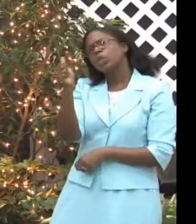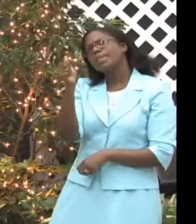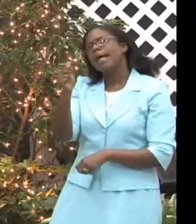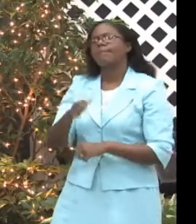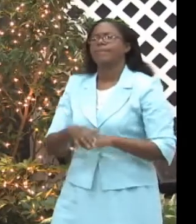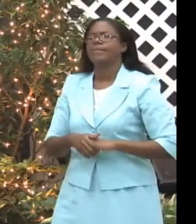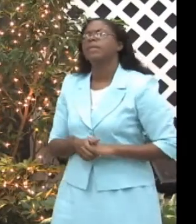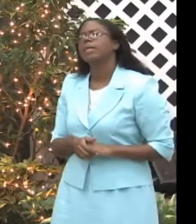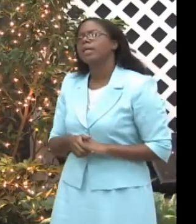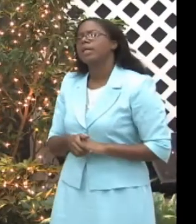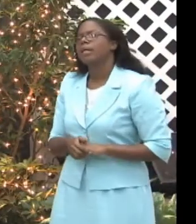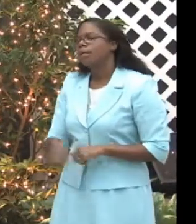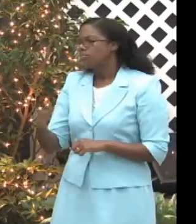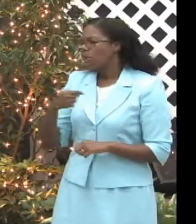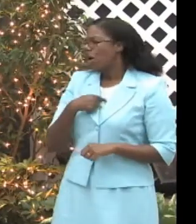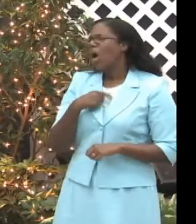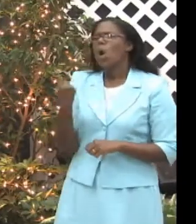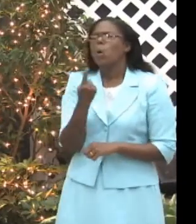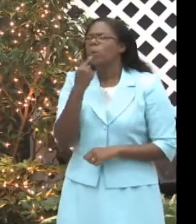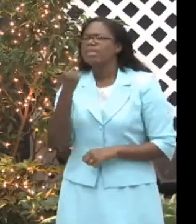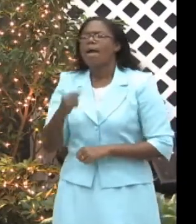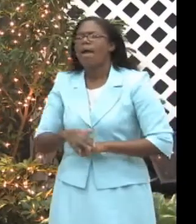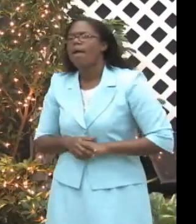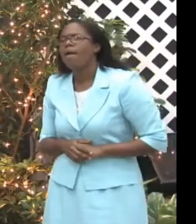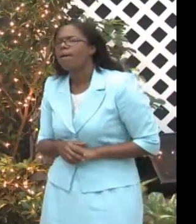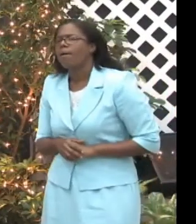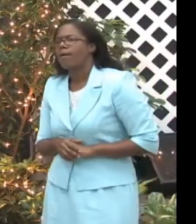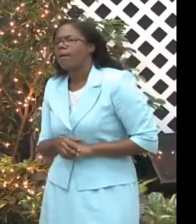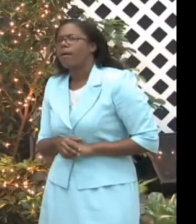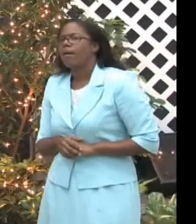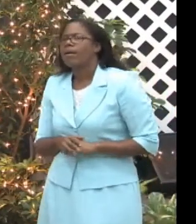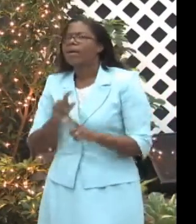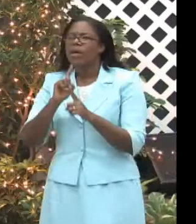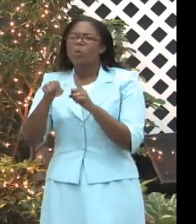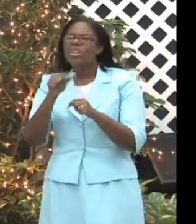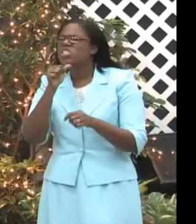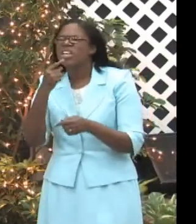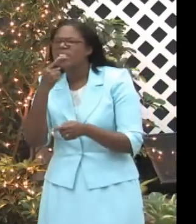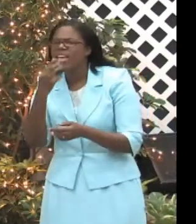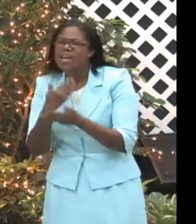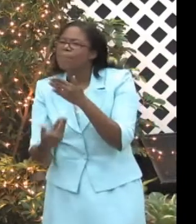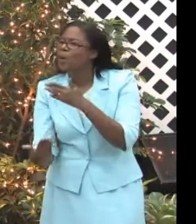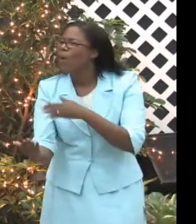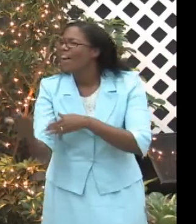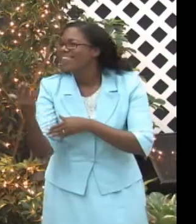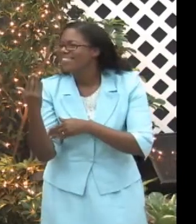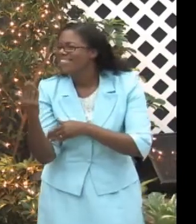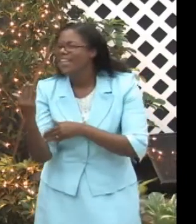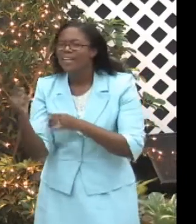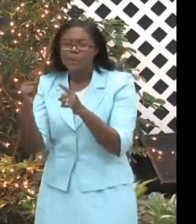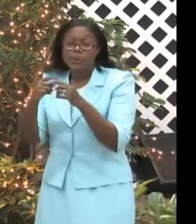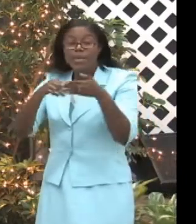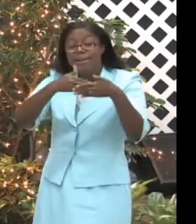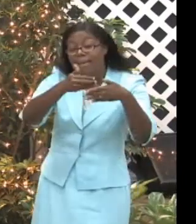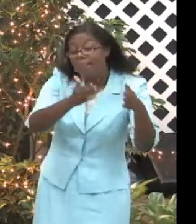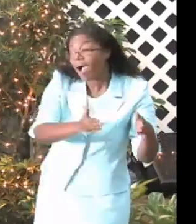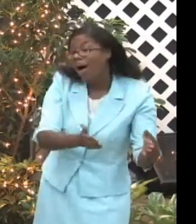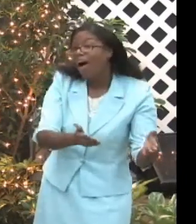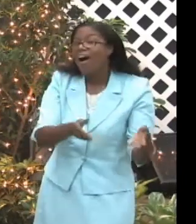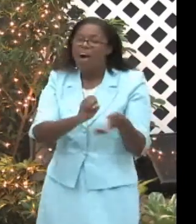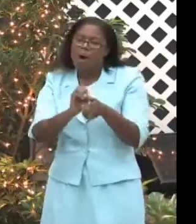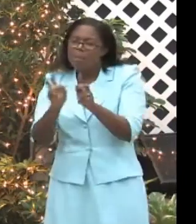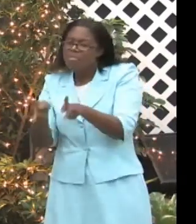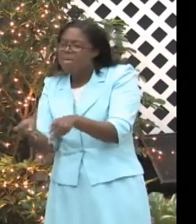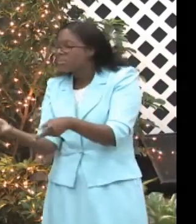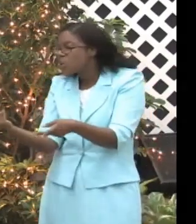I have always said that when you do not say good morning to a neighbor or a